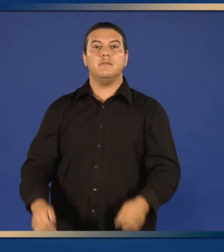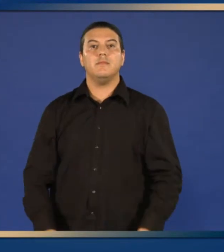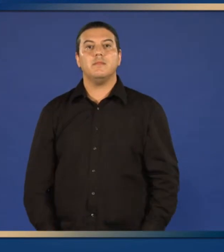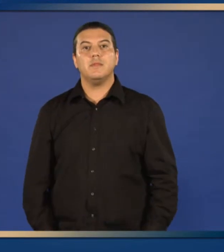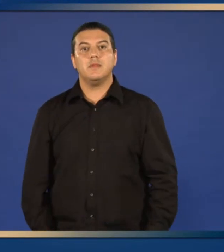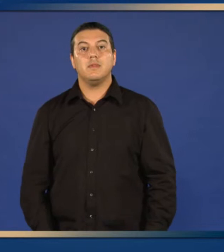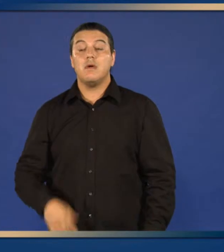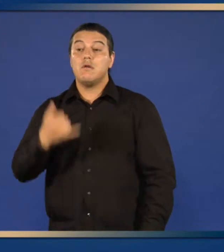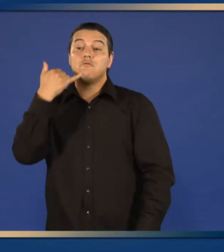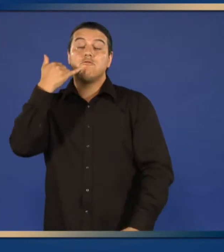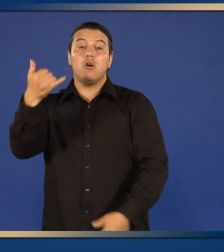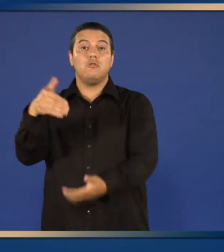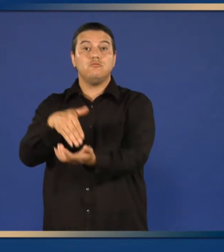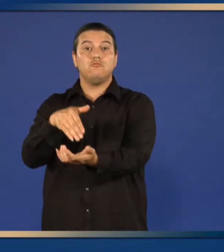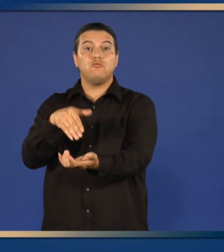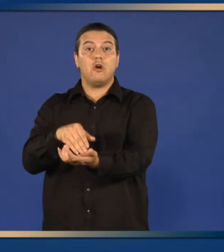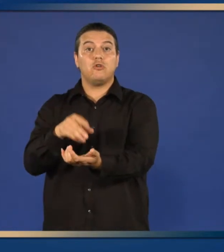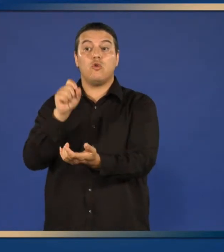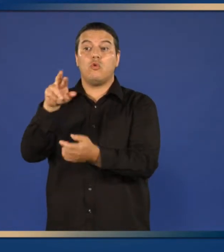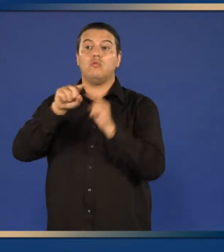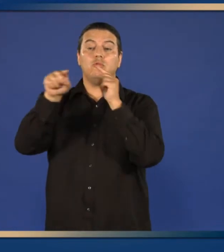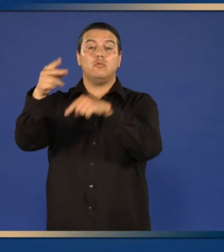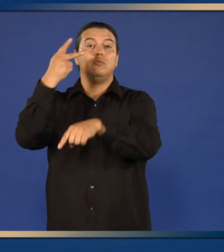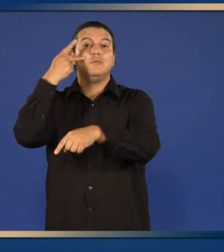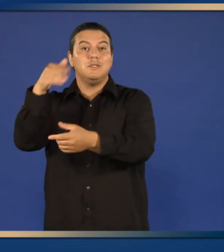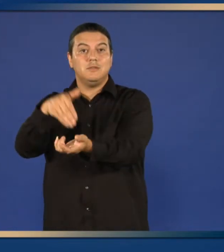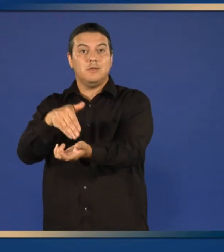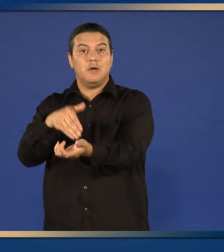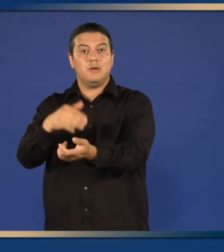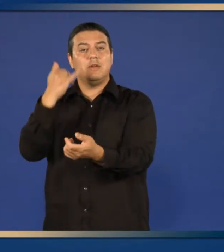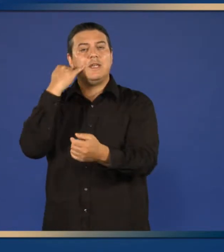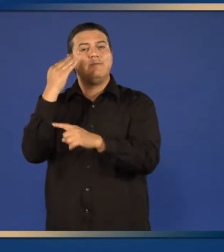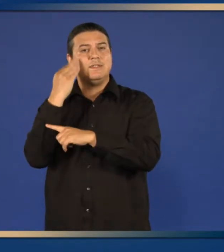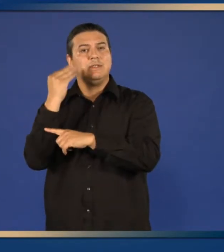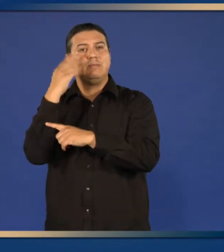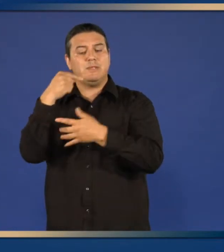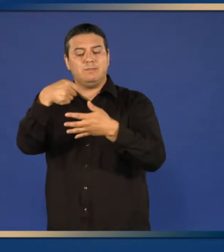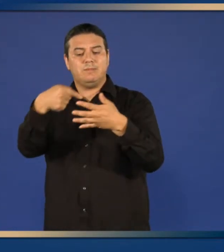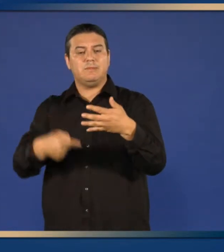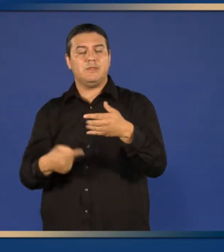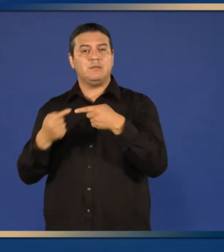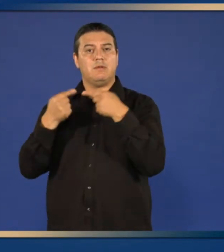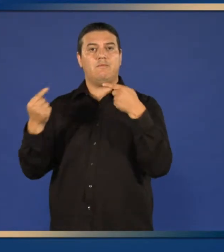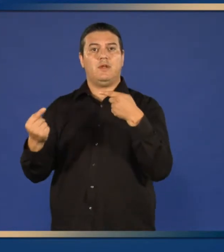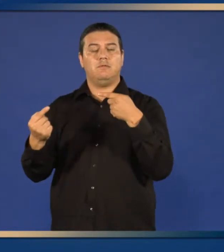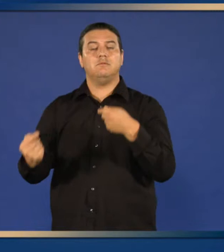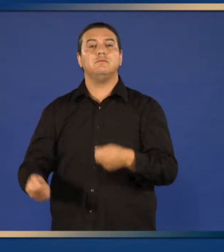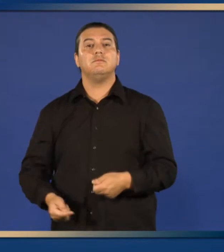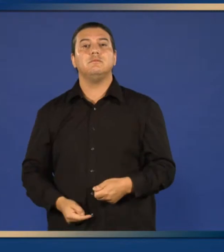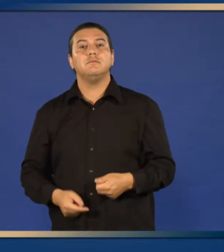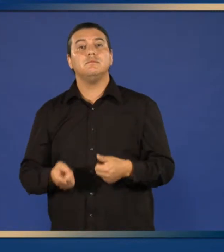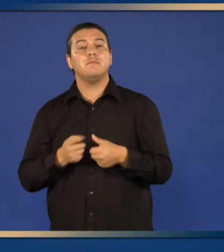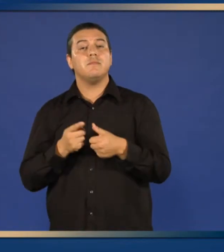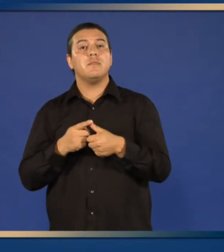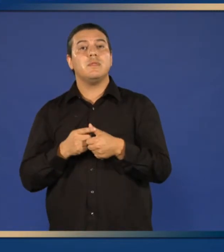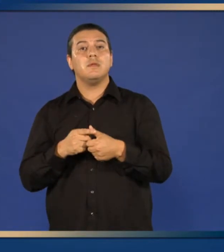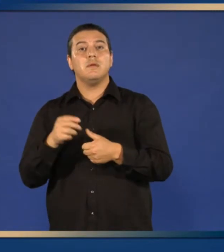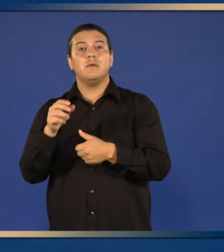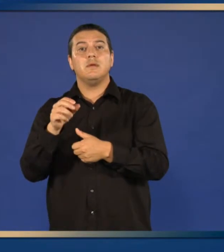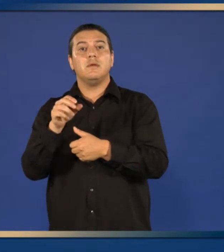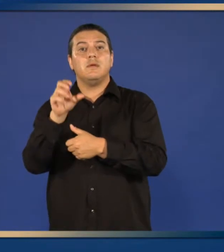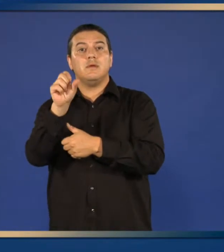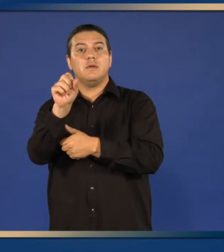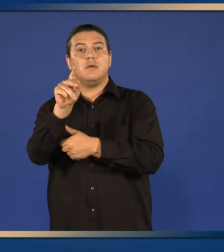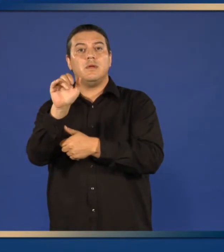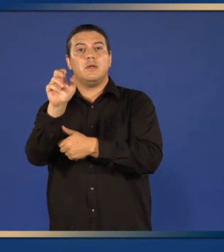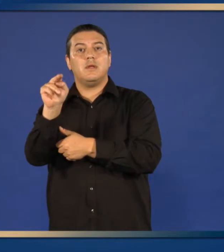call your doctor or seek medical attention right away if you are having any of these side